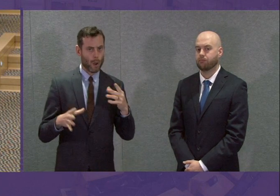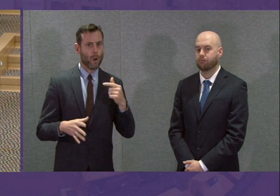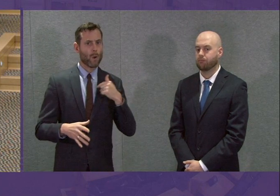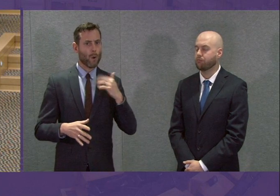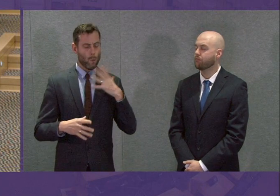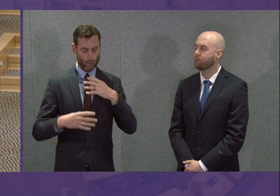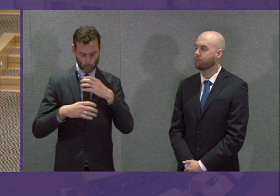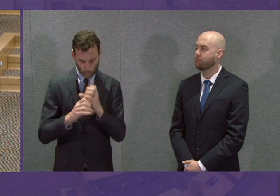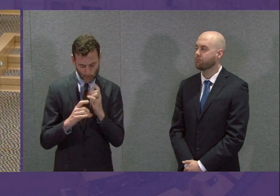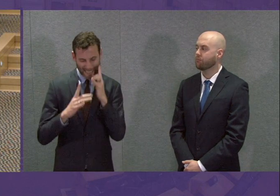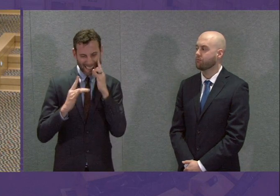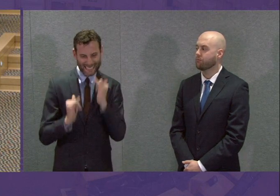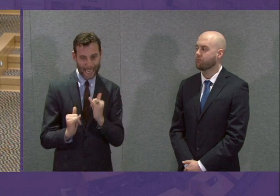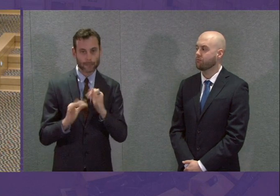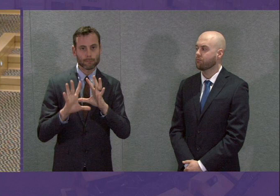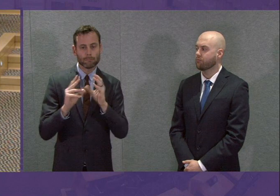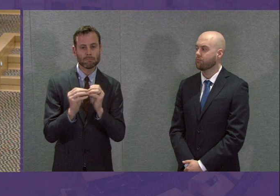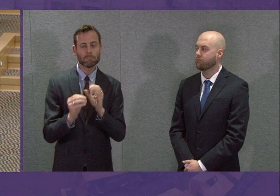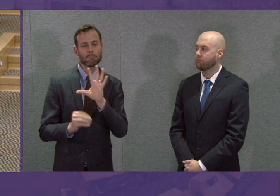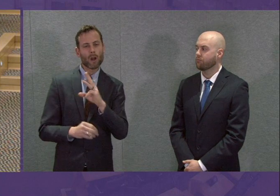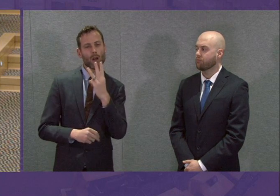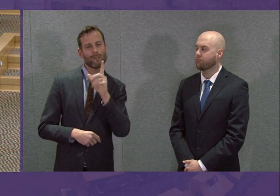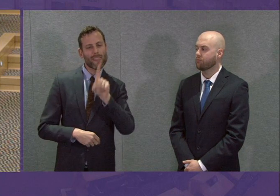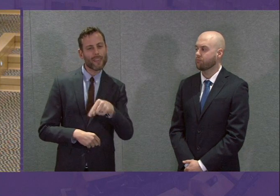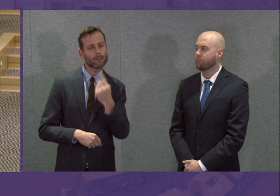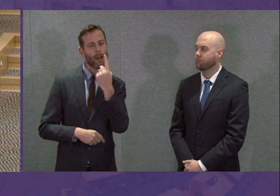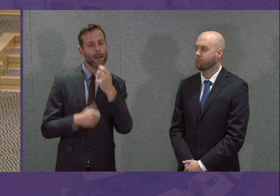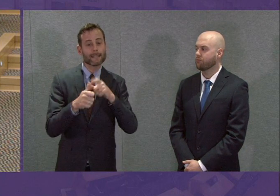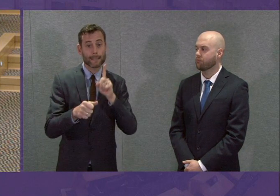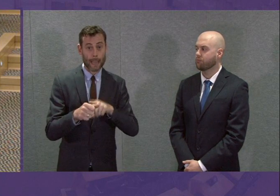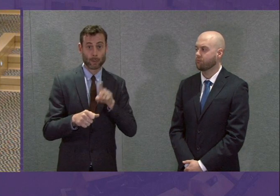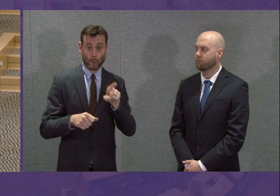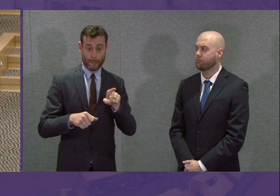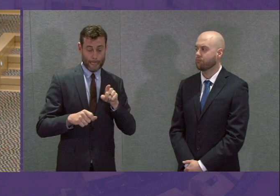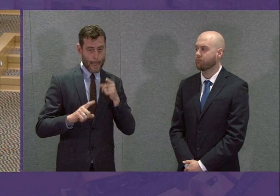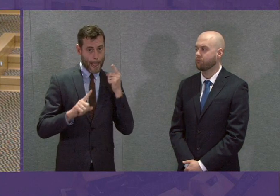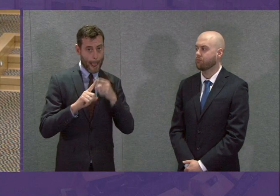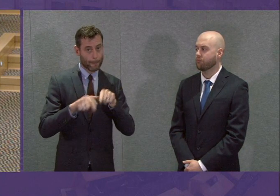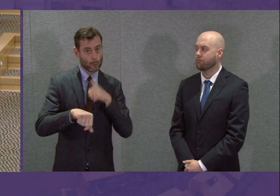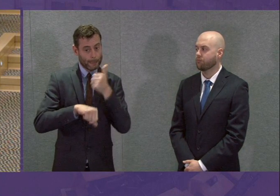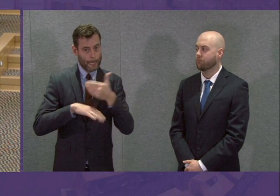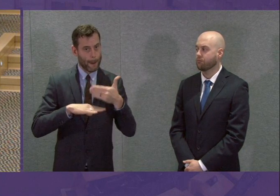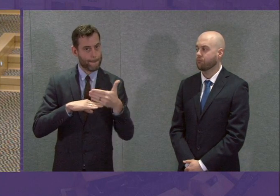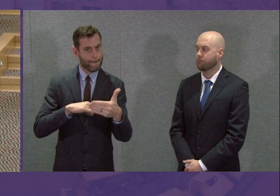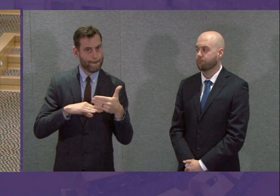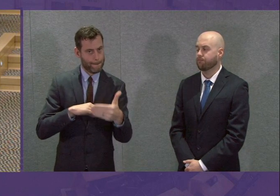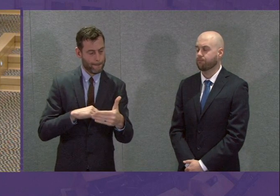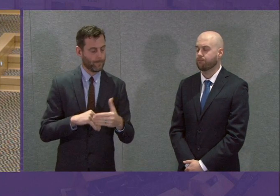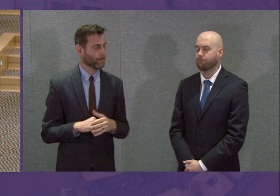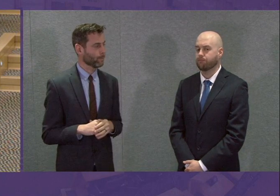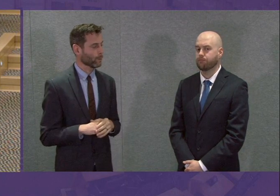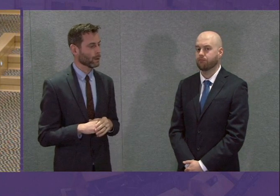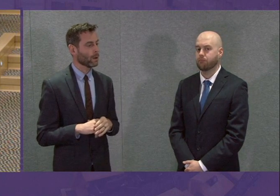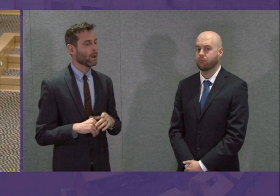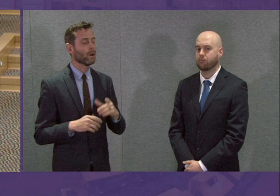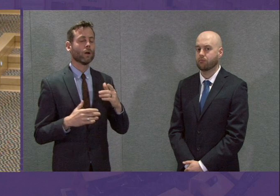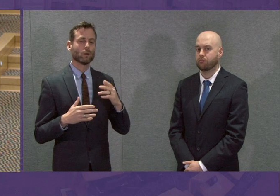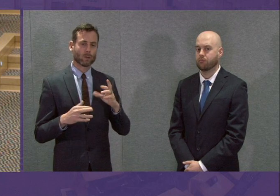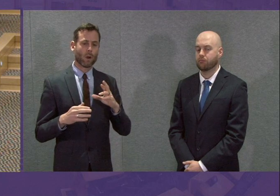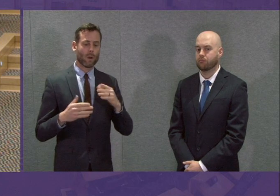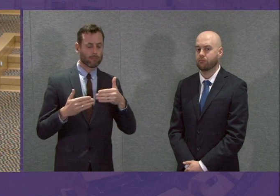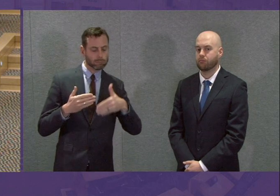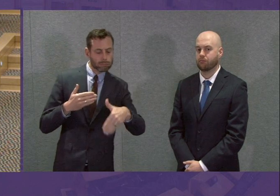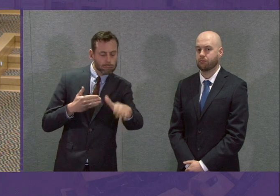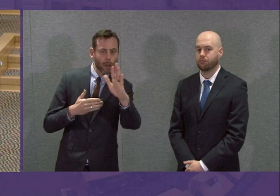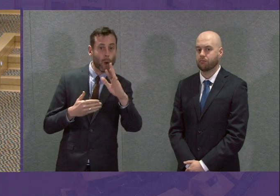to be done every day, and that work is underway. In the longer term, but hopefully not too much longer, and